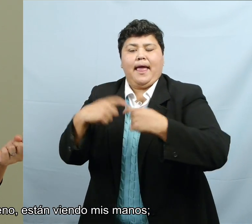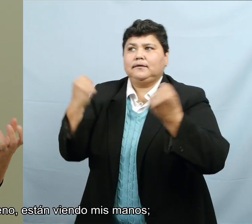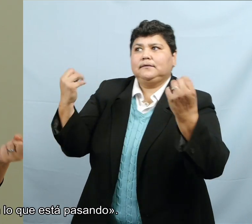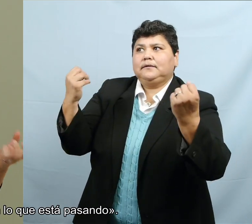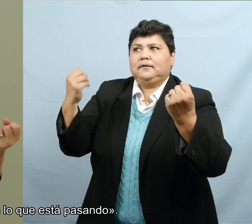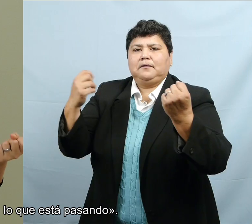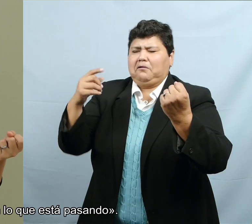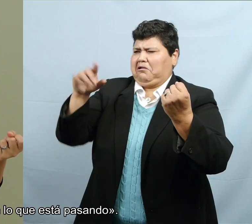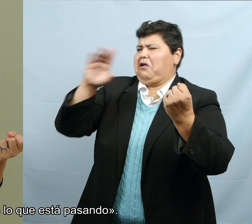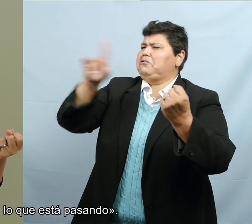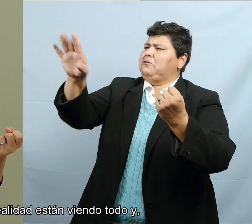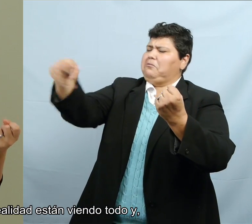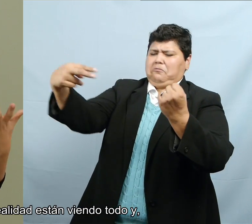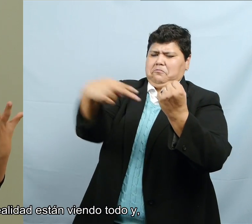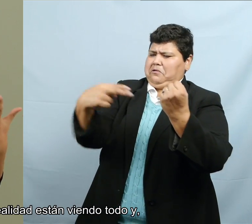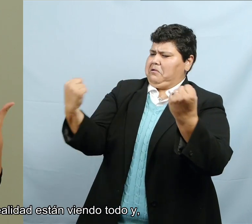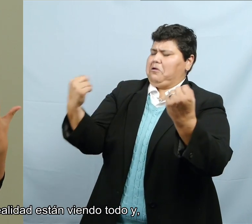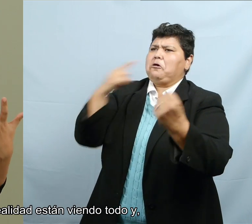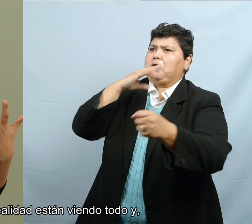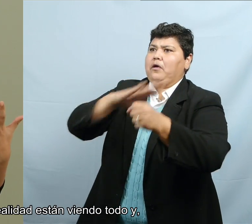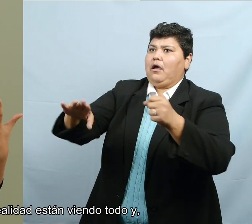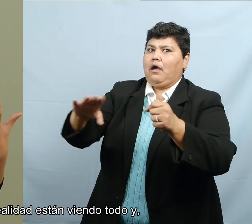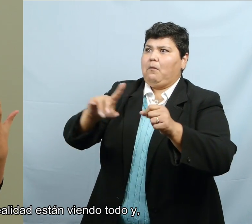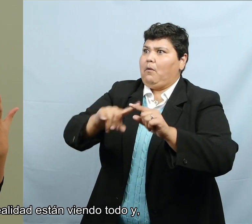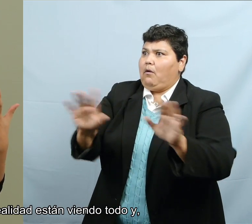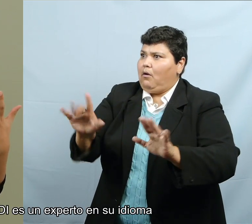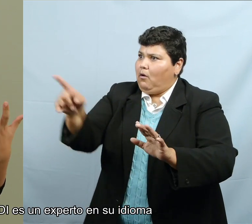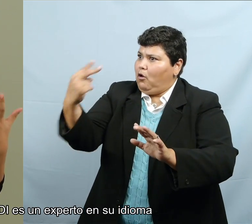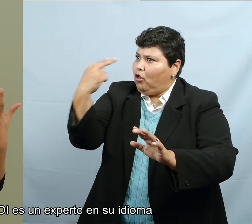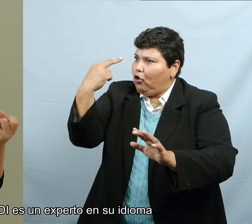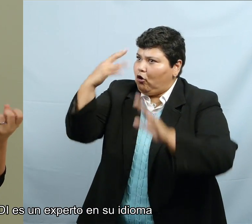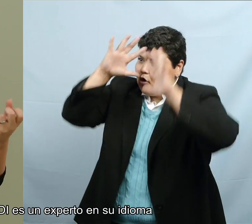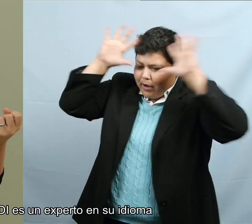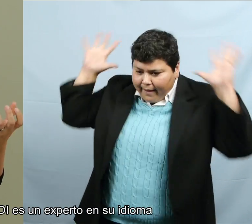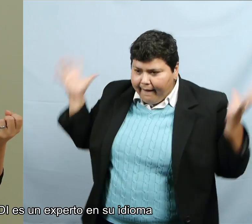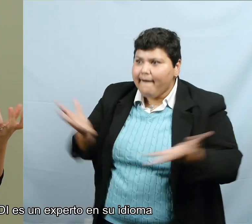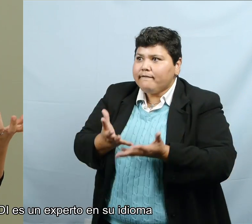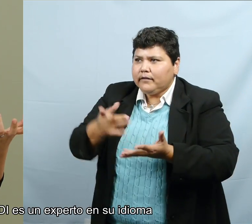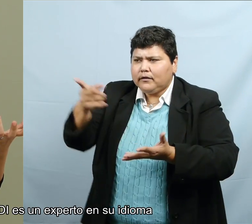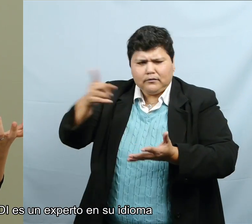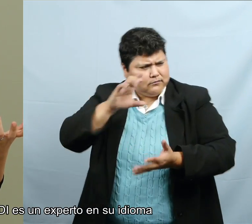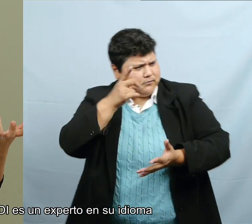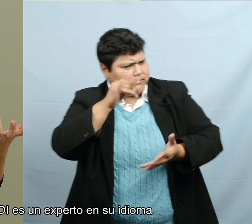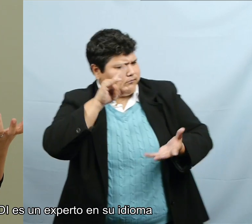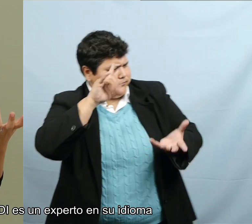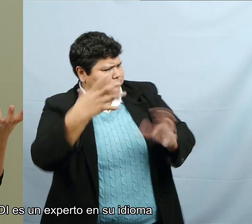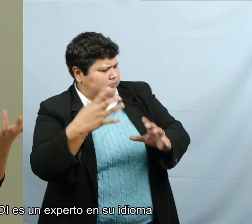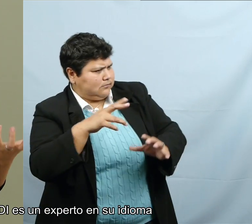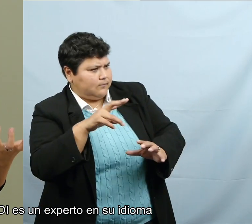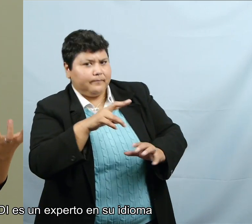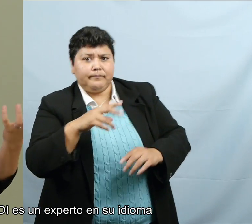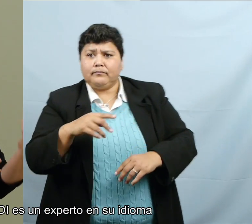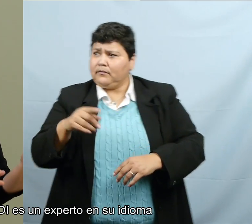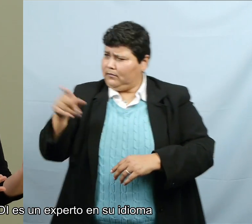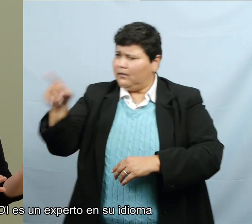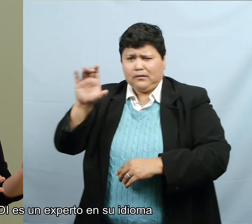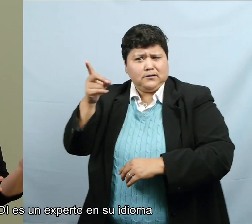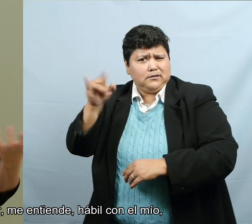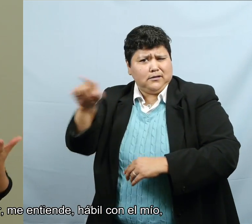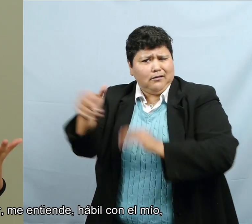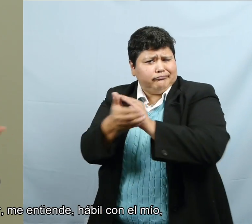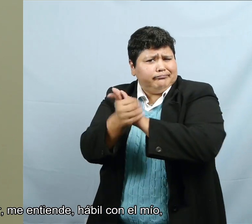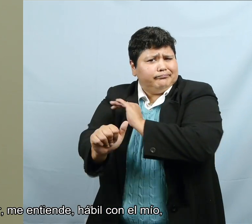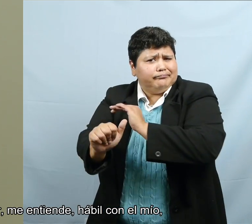watching my hands. They know what's going on. But they're actually watching everything. And even though the CDI is, you know, an expert in their